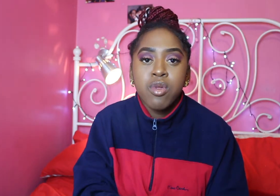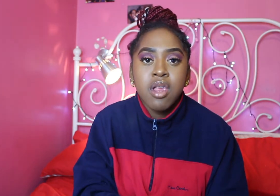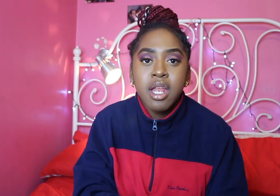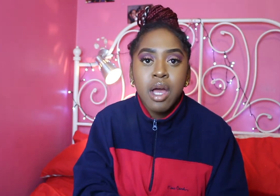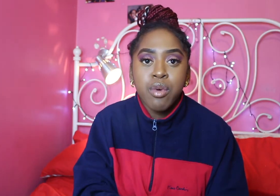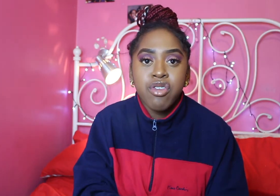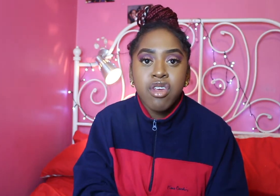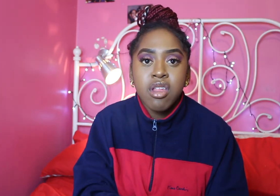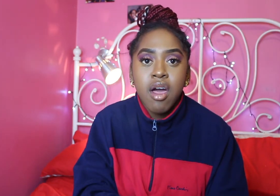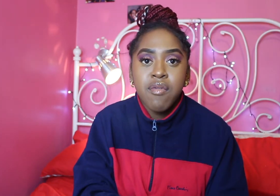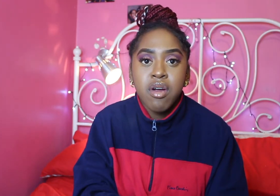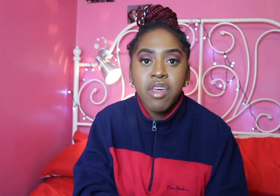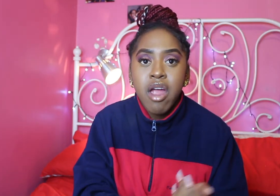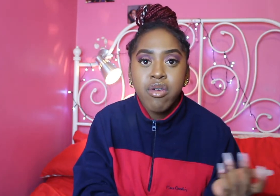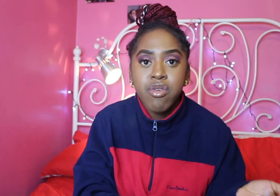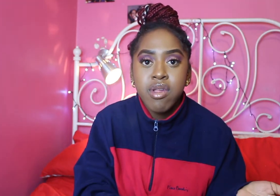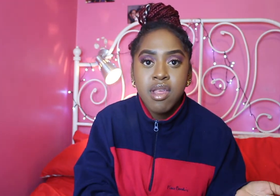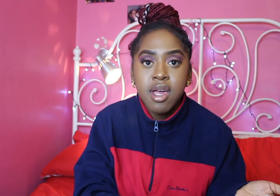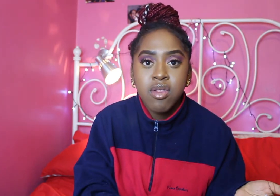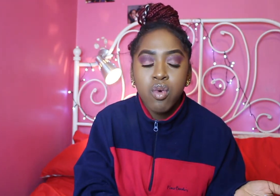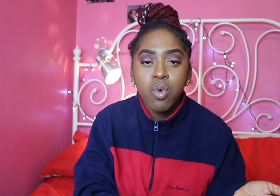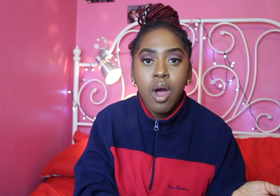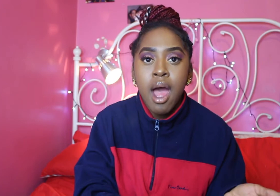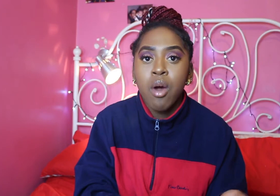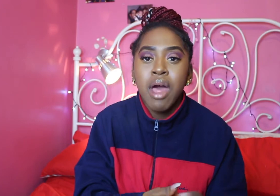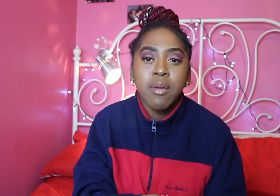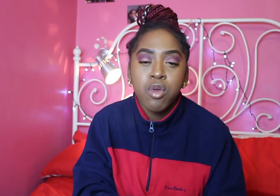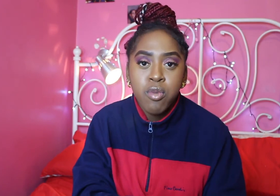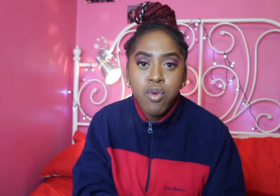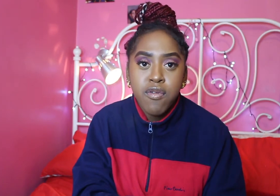sign language is either the characteristics or how the animals move